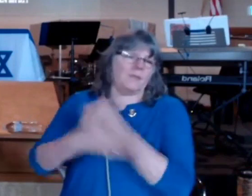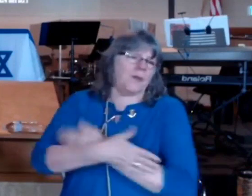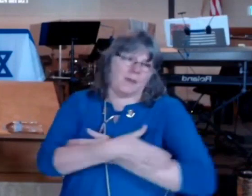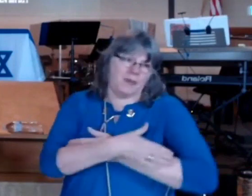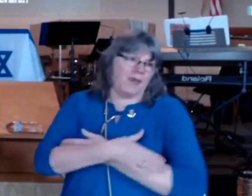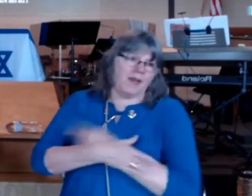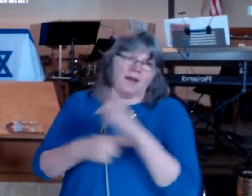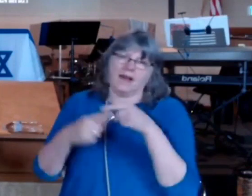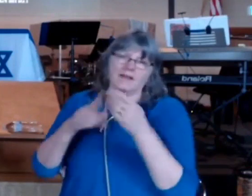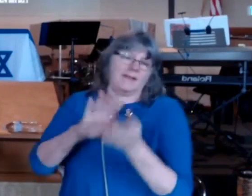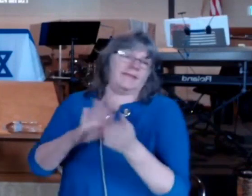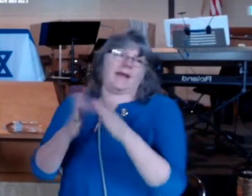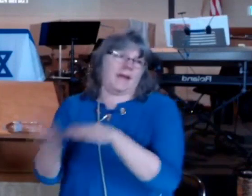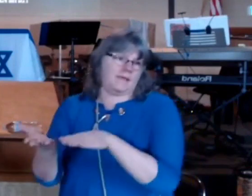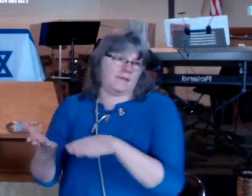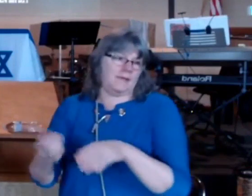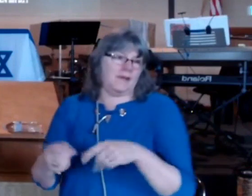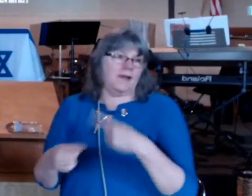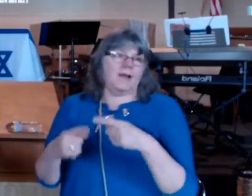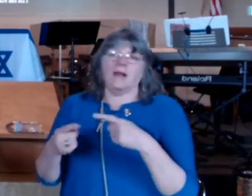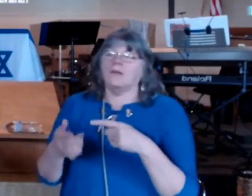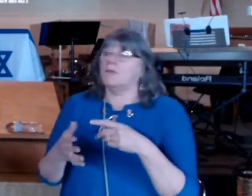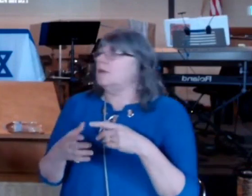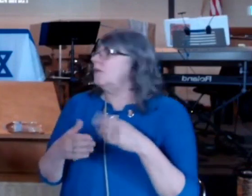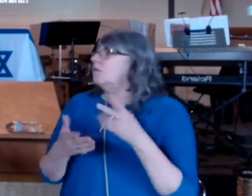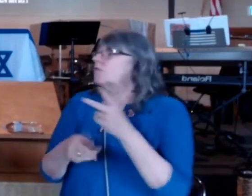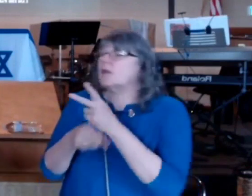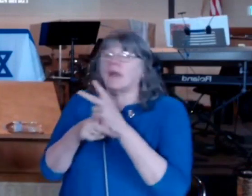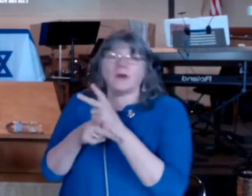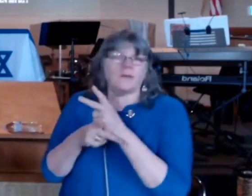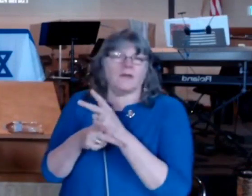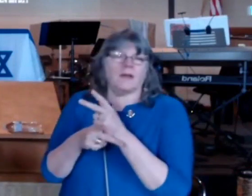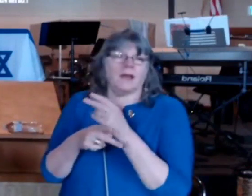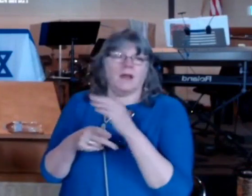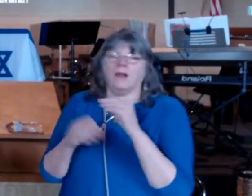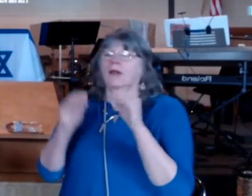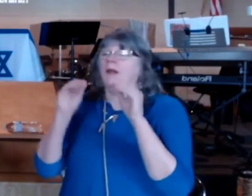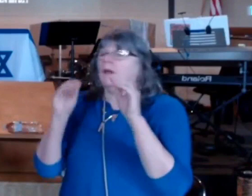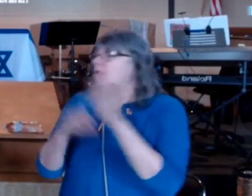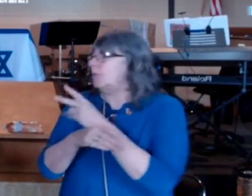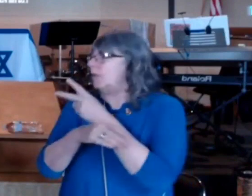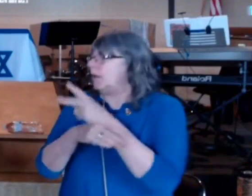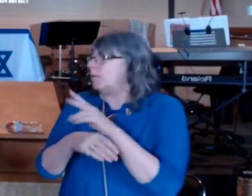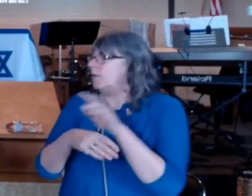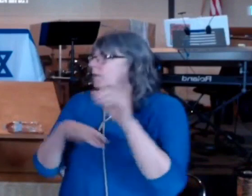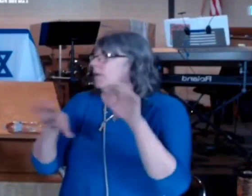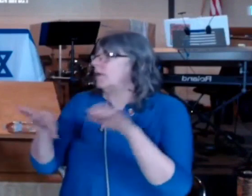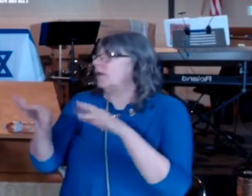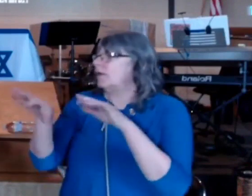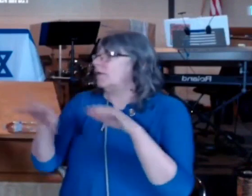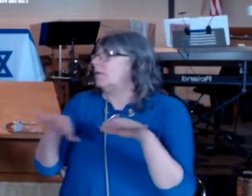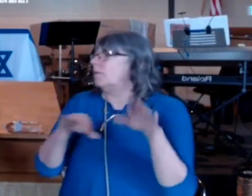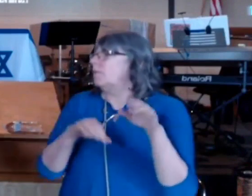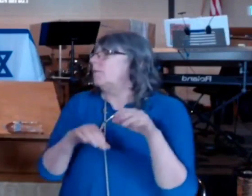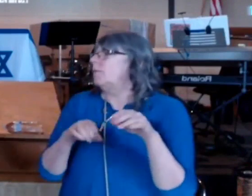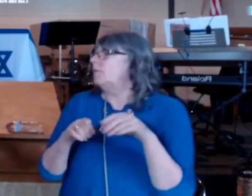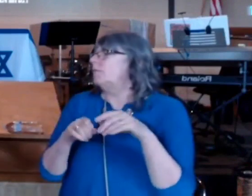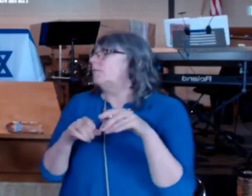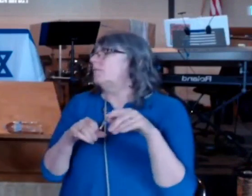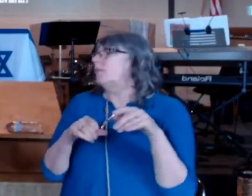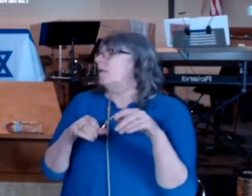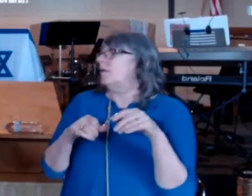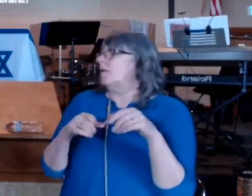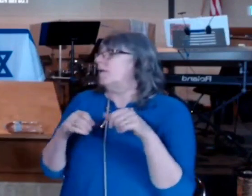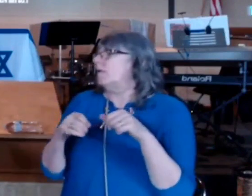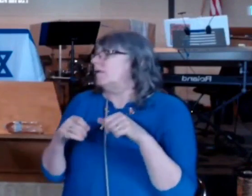you know so and what she did she took care of it and she played music she